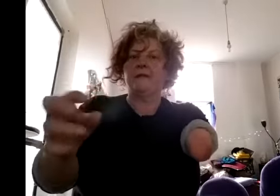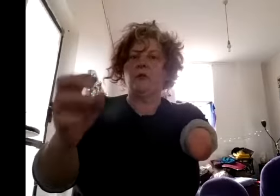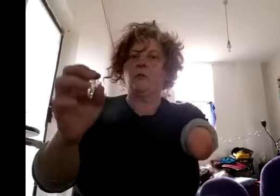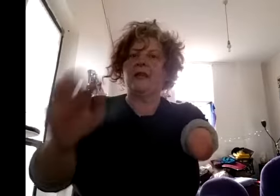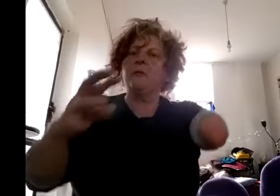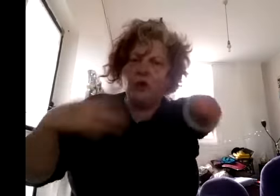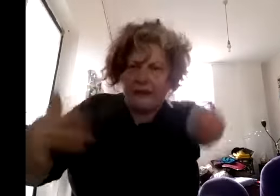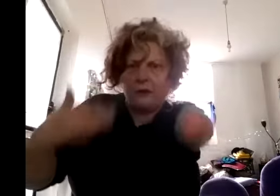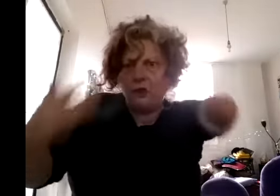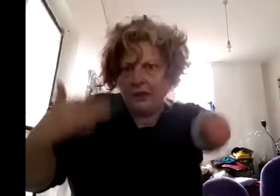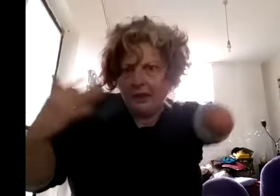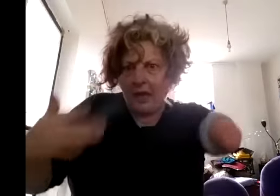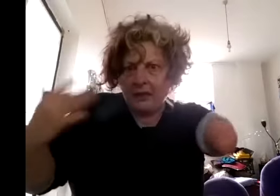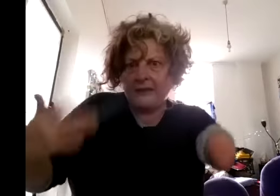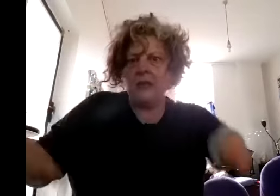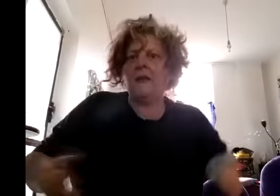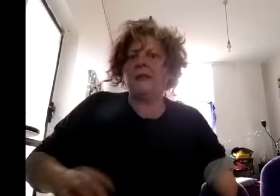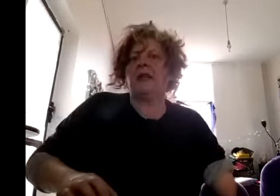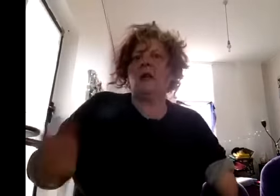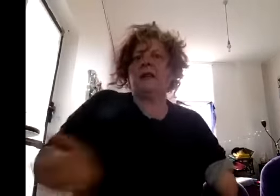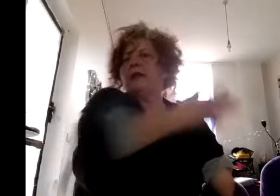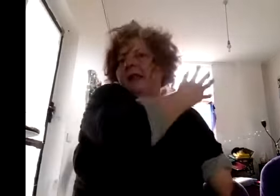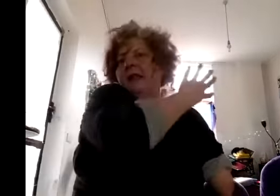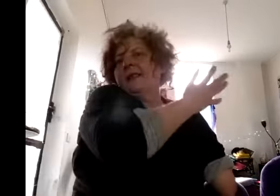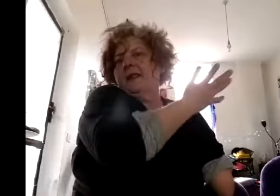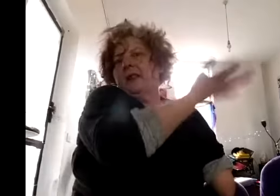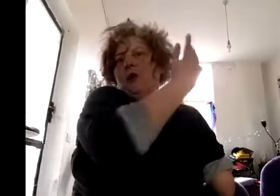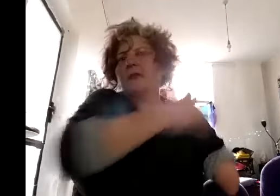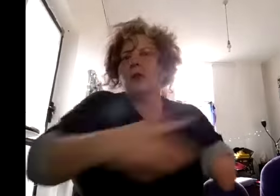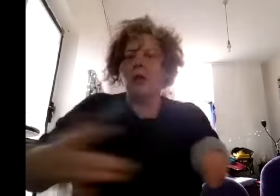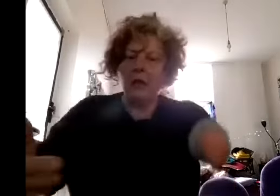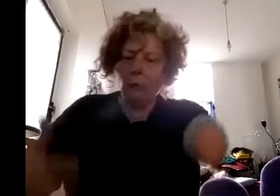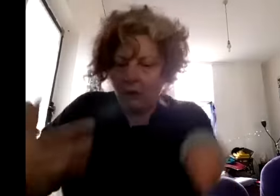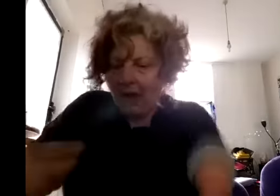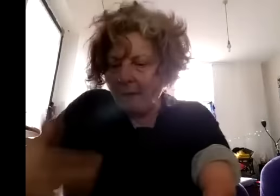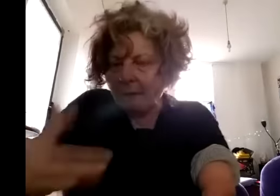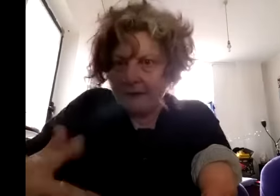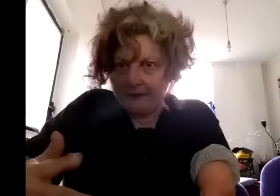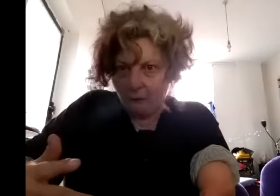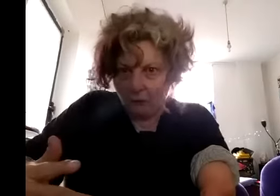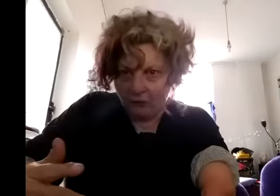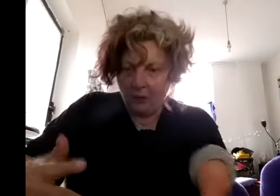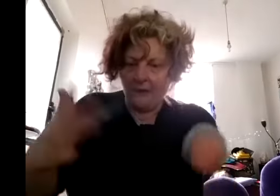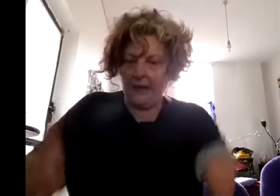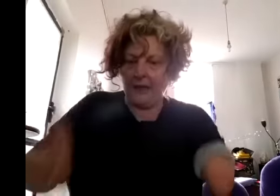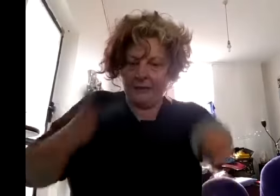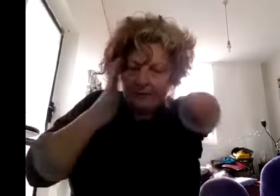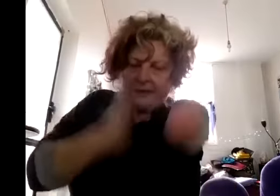that's more like community arts yes but every year since year dot and when you have festivals that are specifically